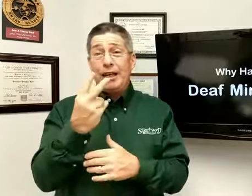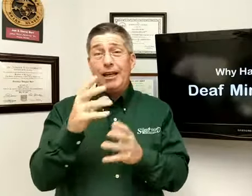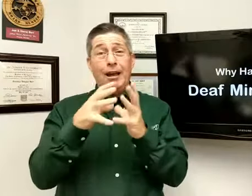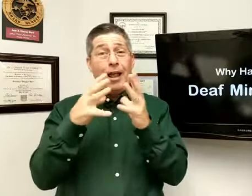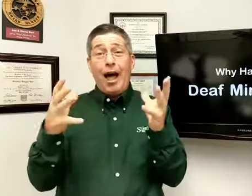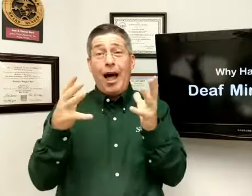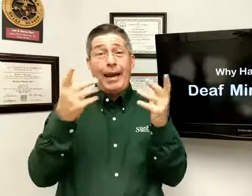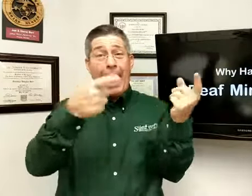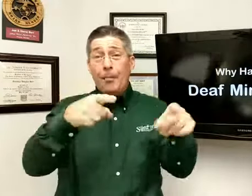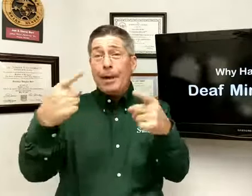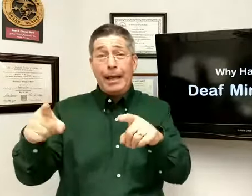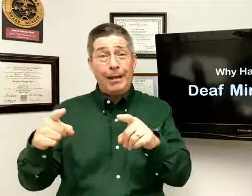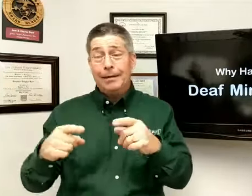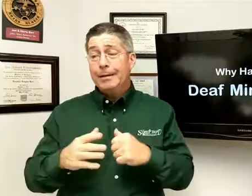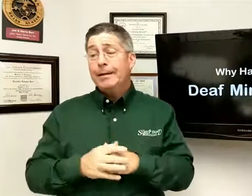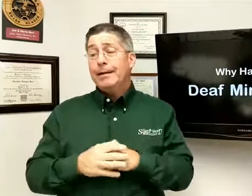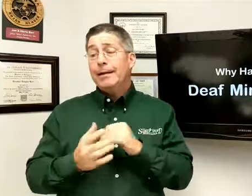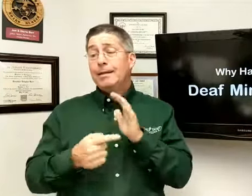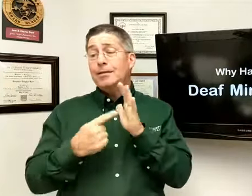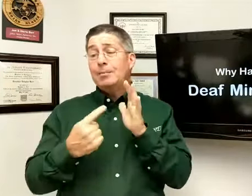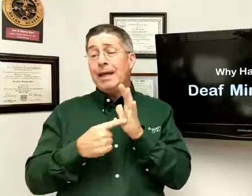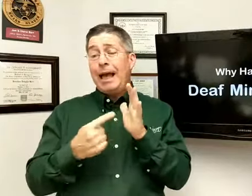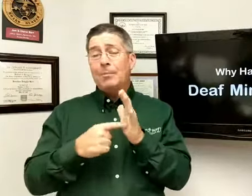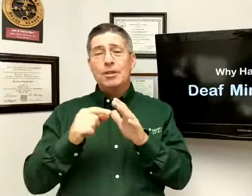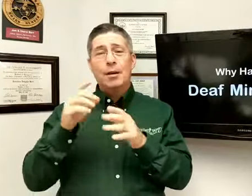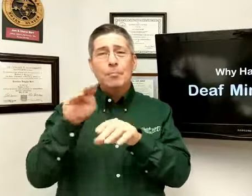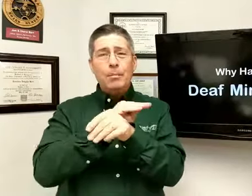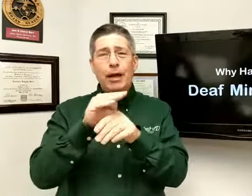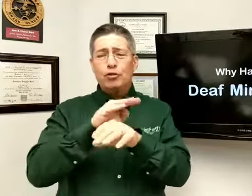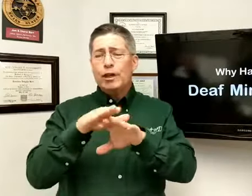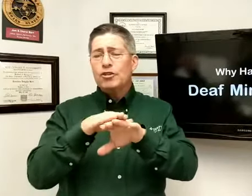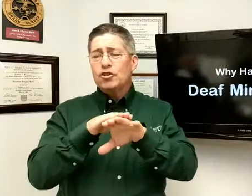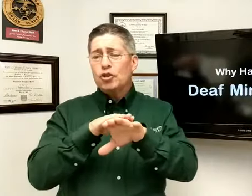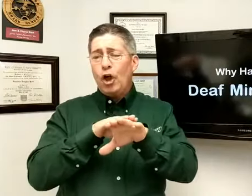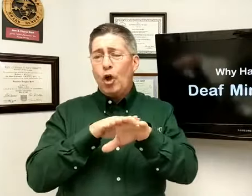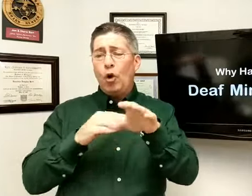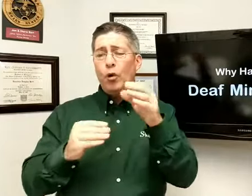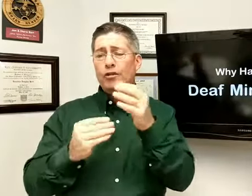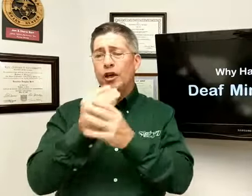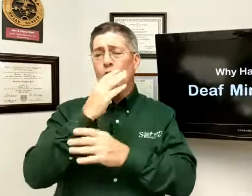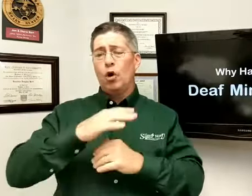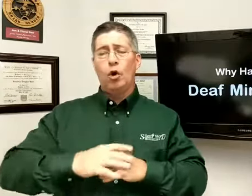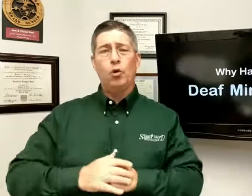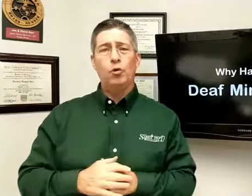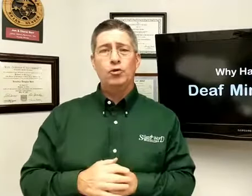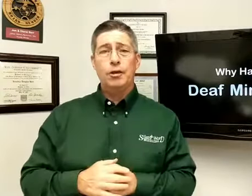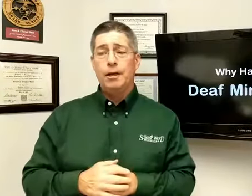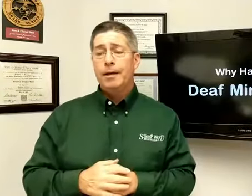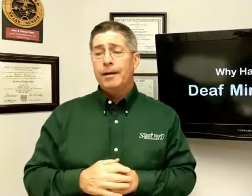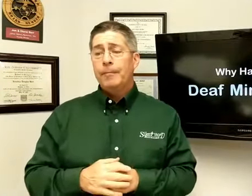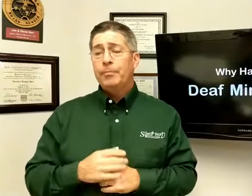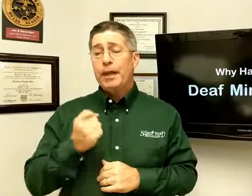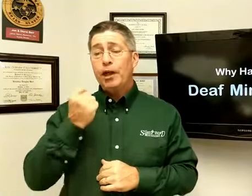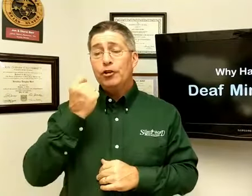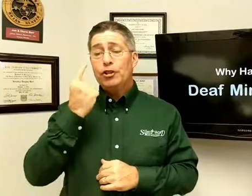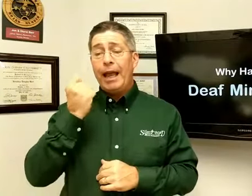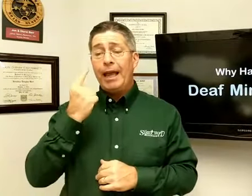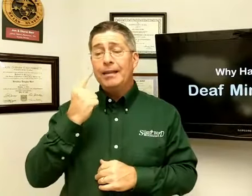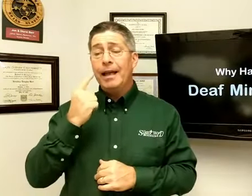a lot happening. Sometimes the ministry is slow as it grows. And understand that